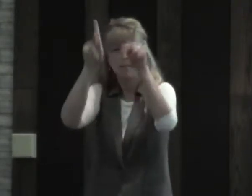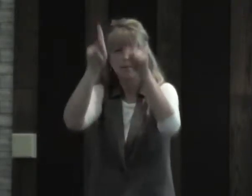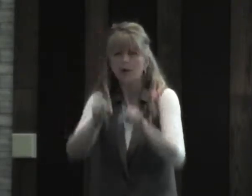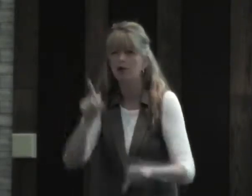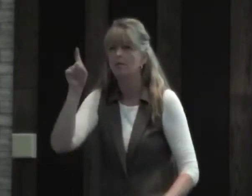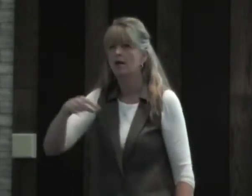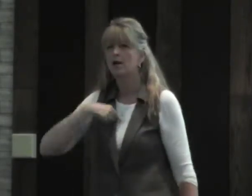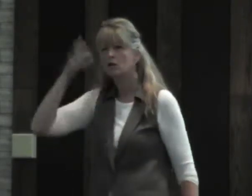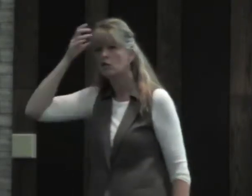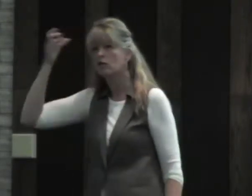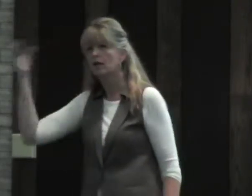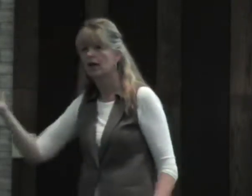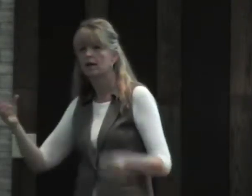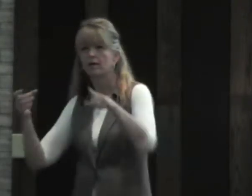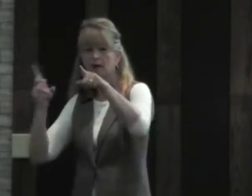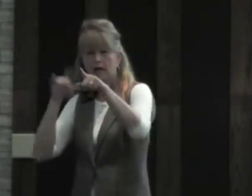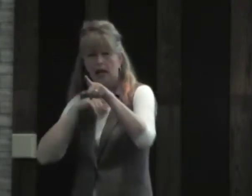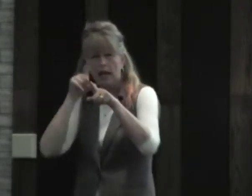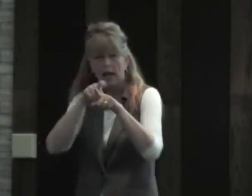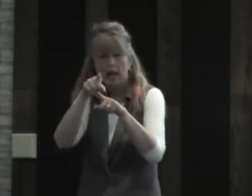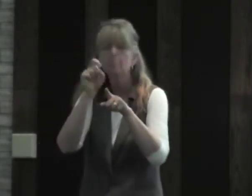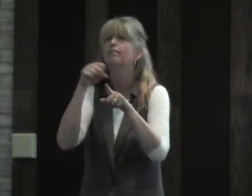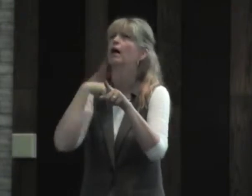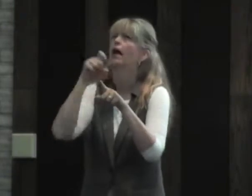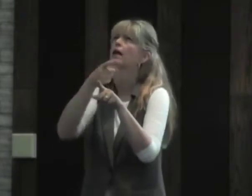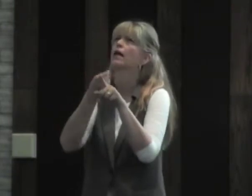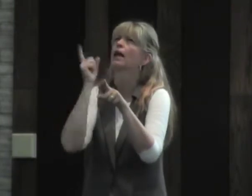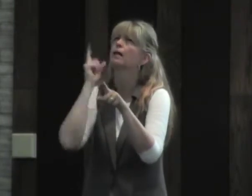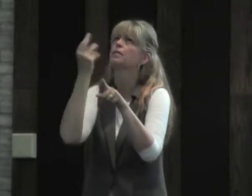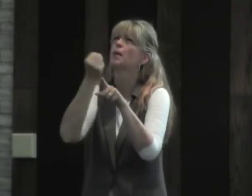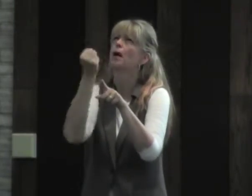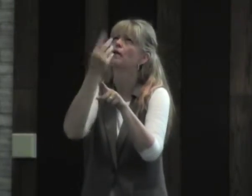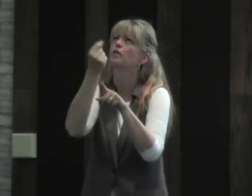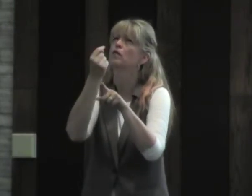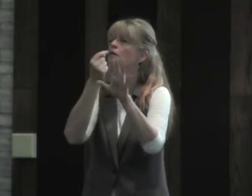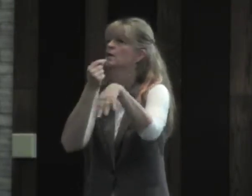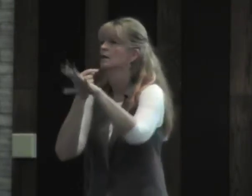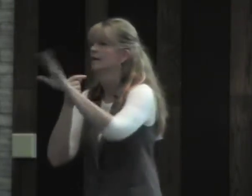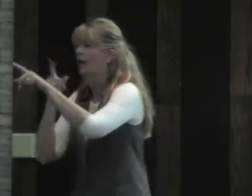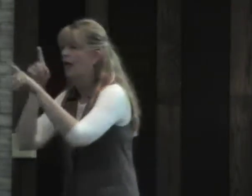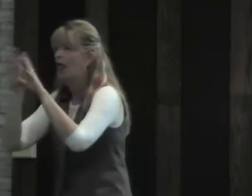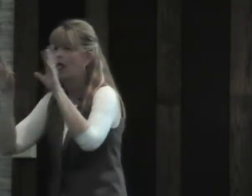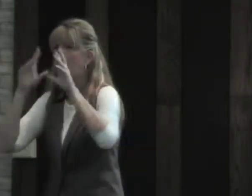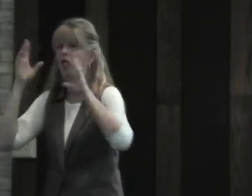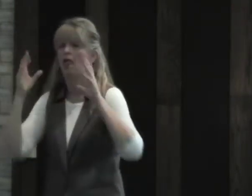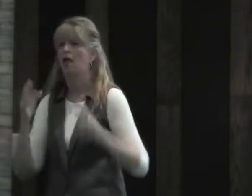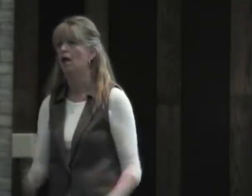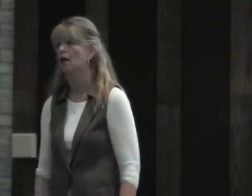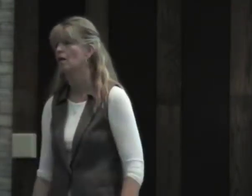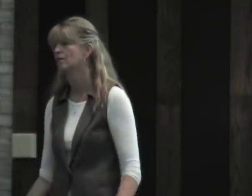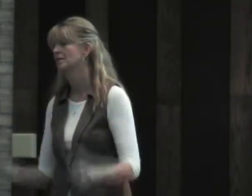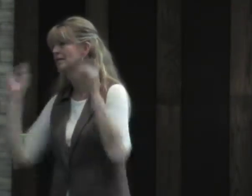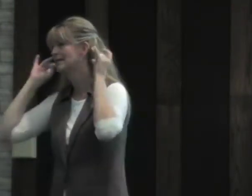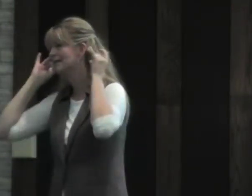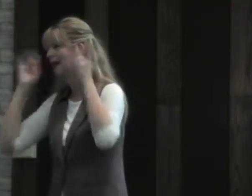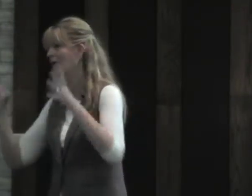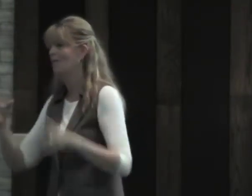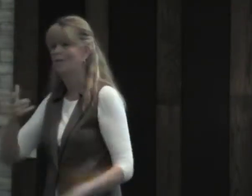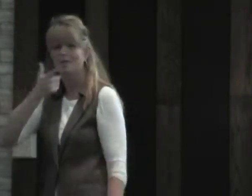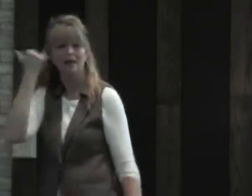And I didn't want to ask the same person. So I had to be creative. And that's what I I asked him last Monday. So now let's see who could ask. It was